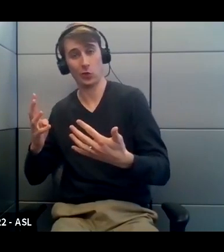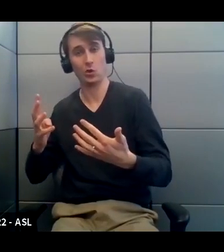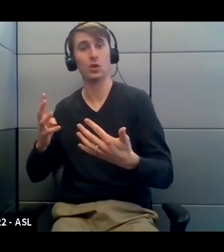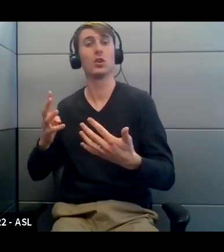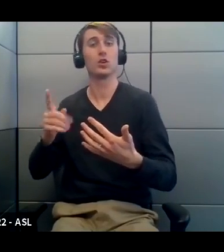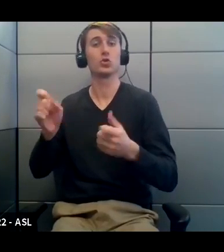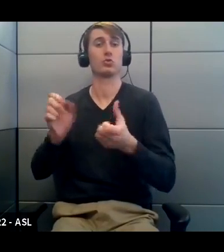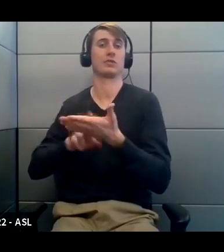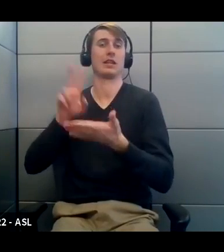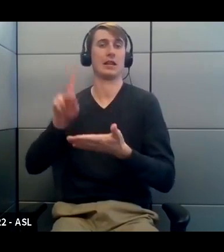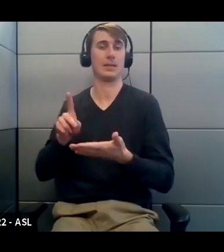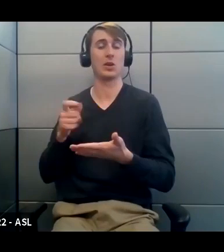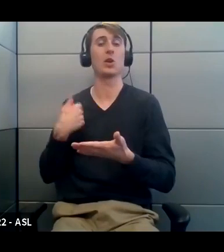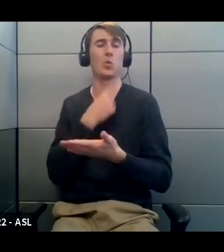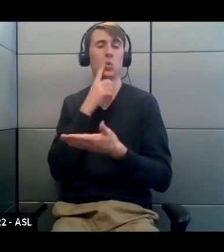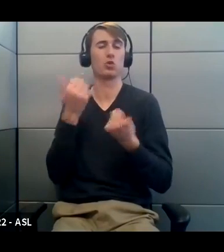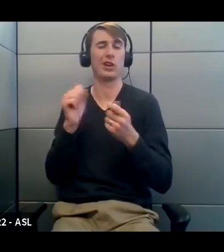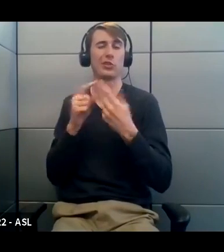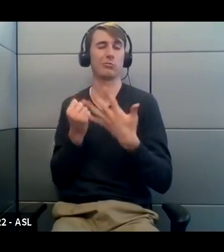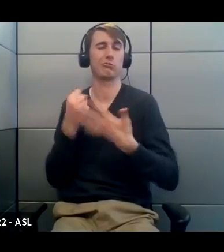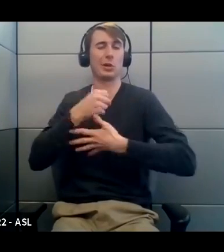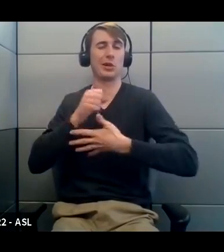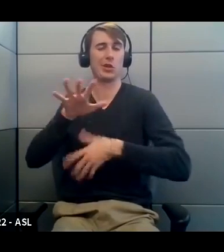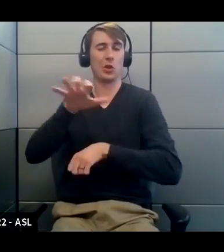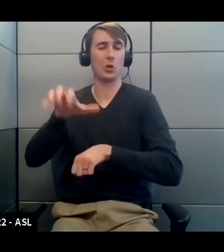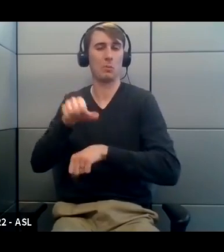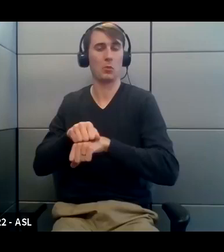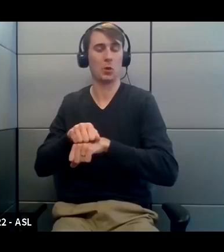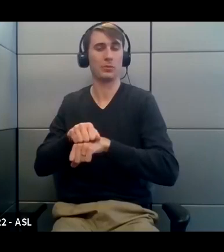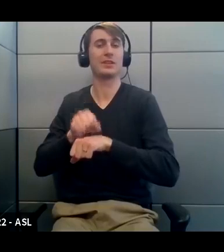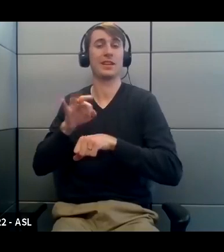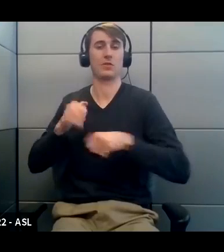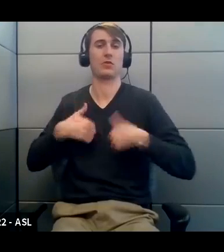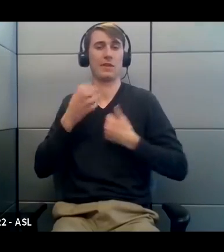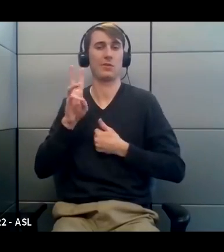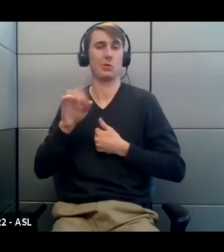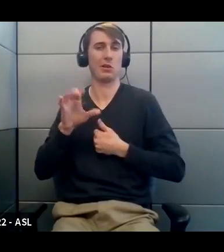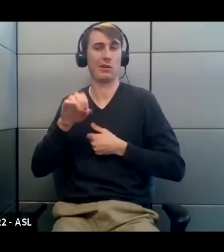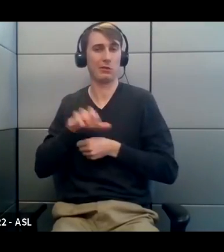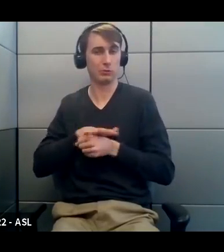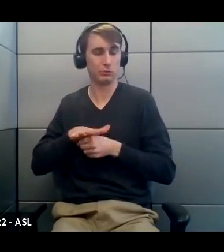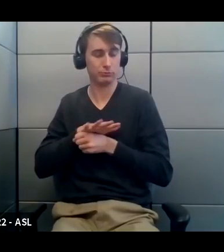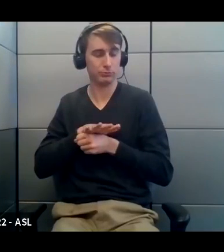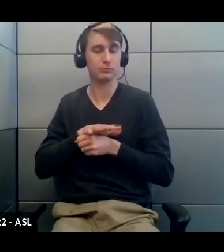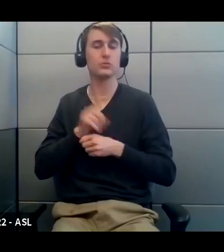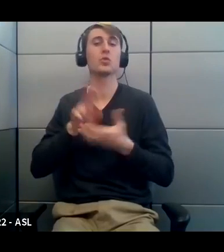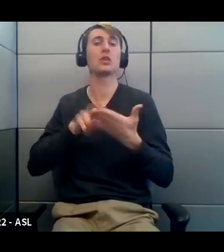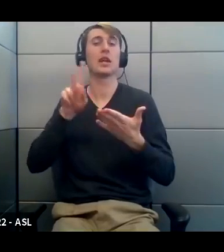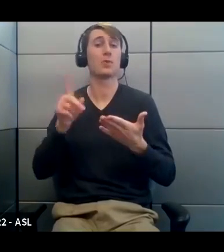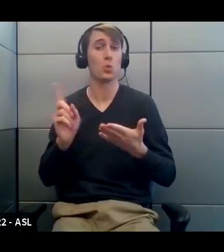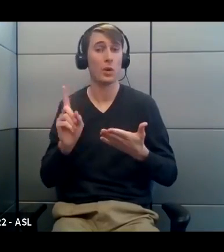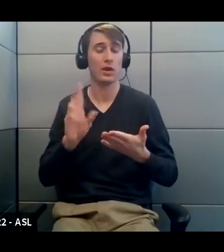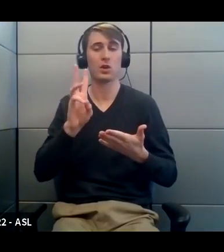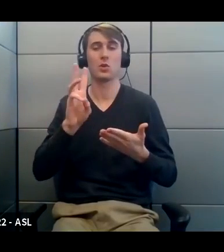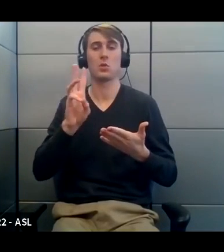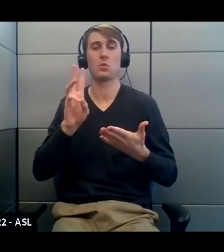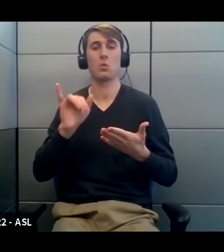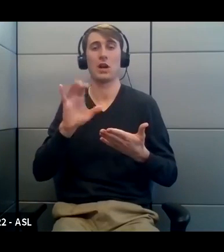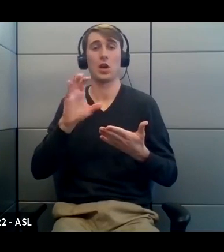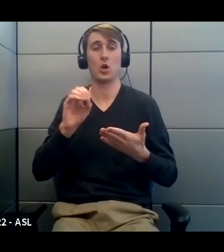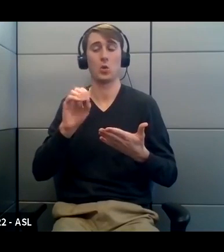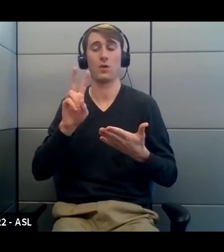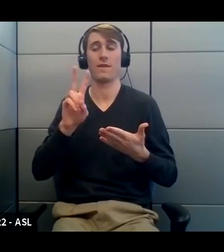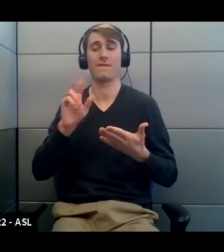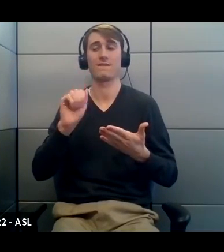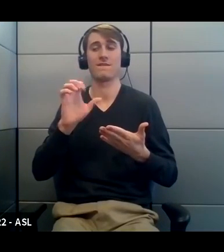people who have those health conditions and live in Wyandotte County. You can sign up at wycovaccines.org or by